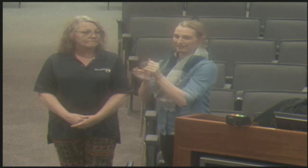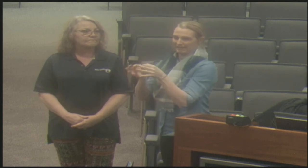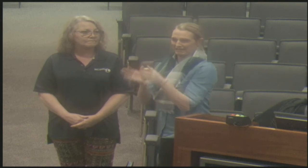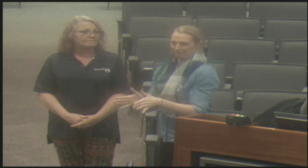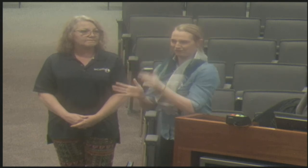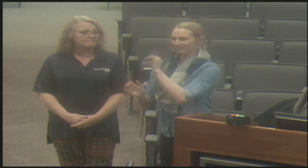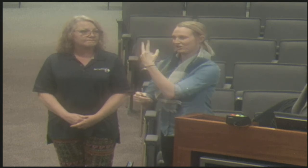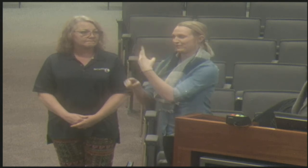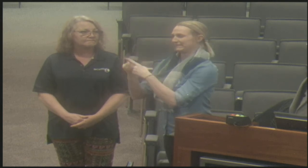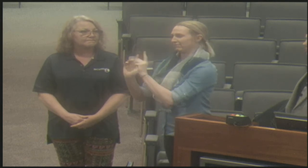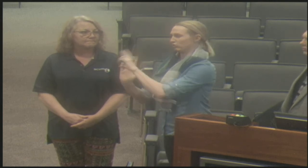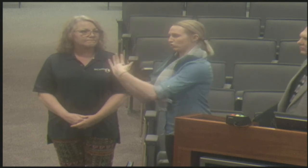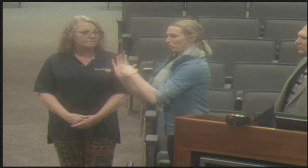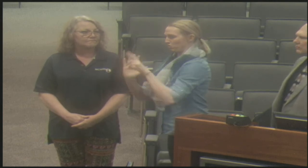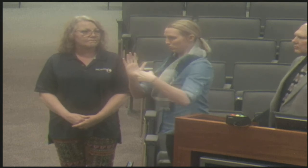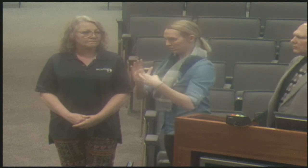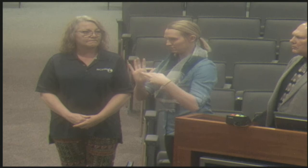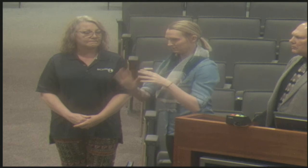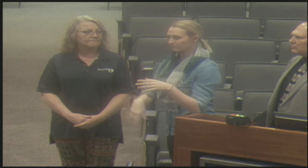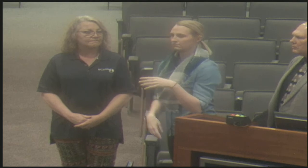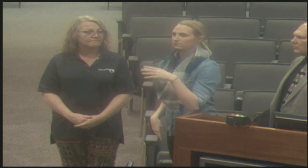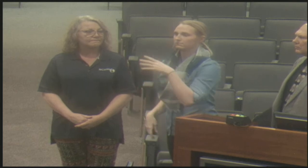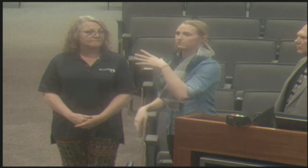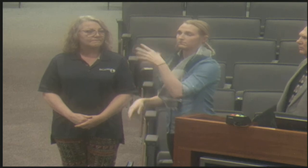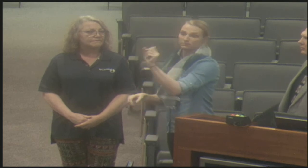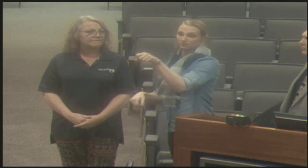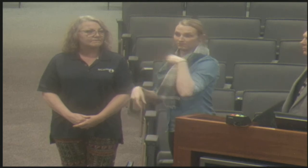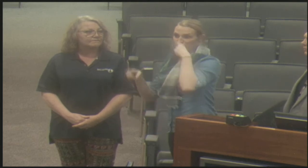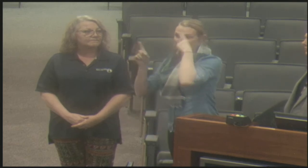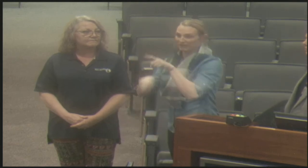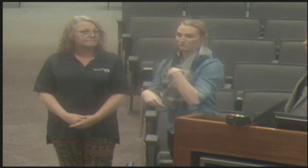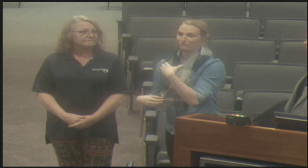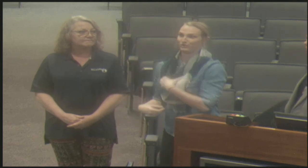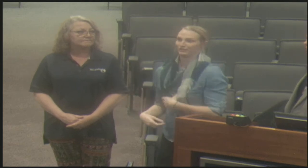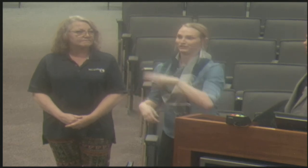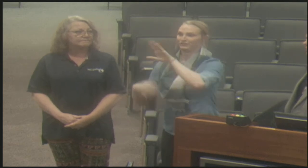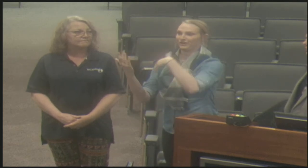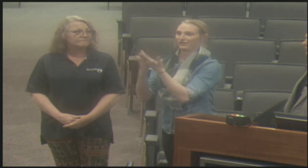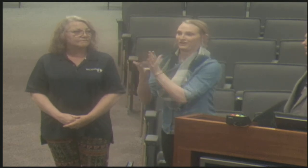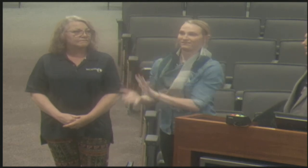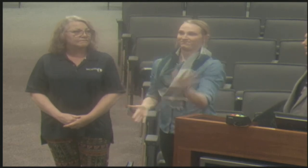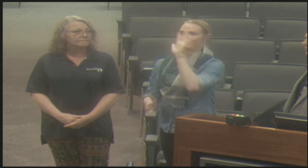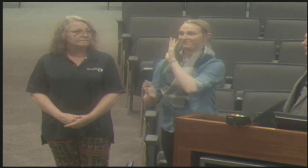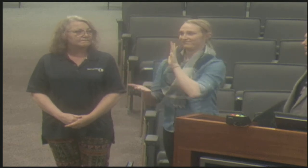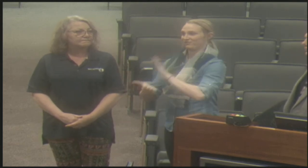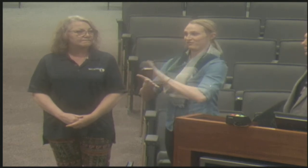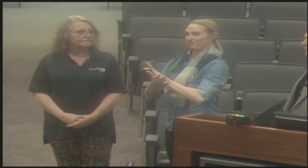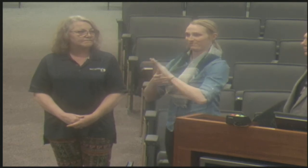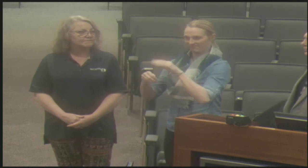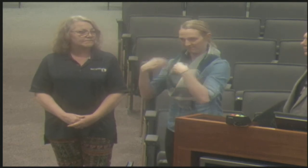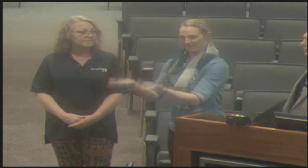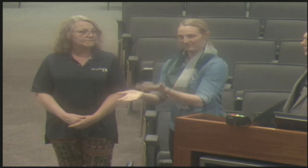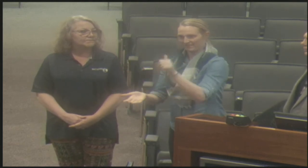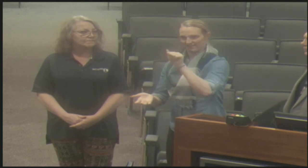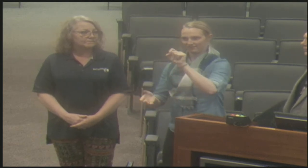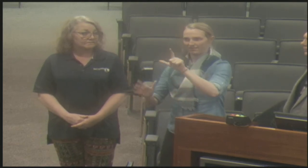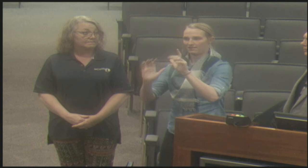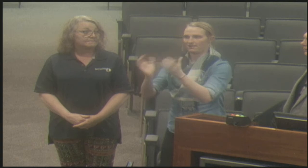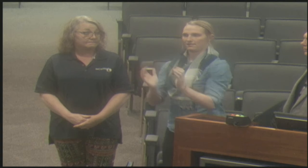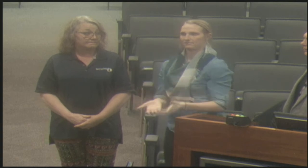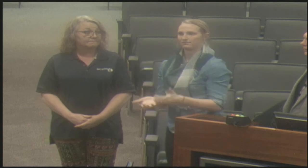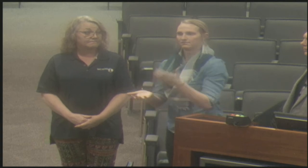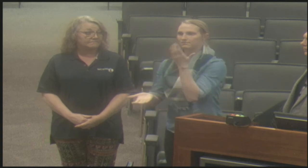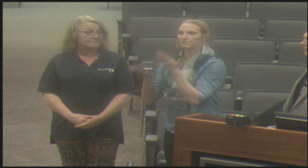levels may not be as fluent as you would see in a sign language interpreter. But yes, I do agree with you that I,